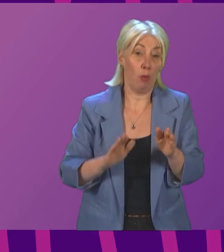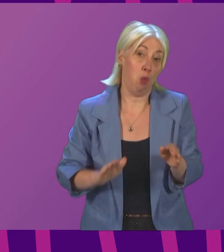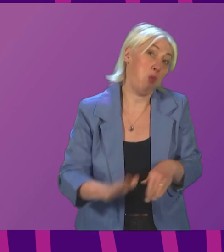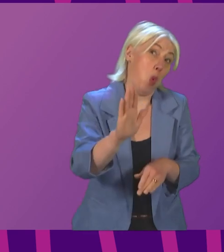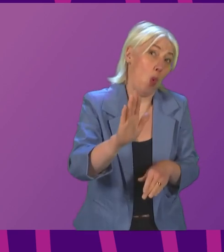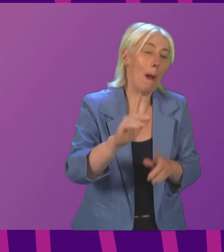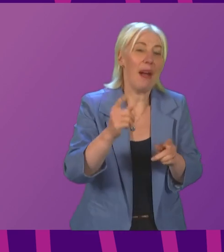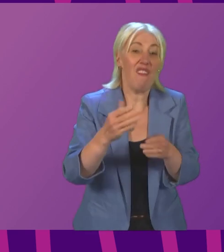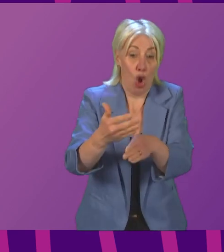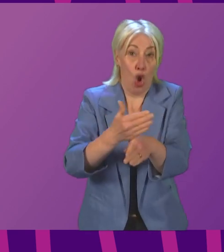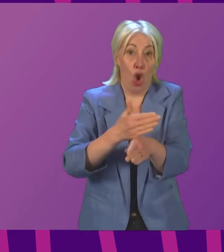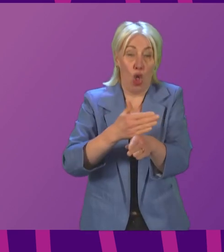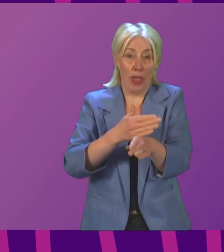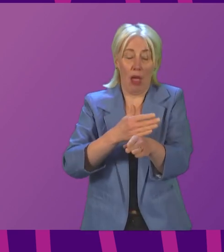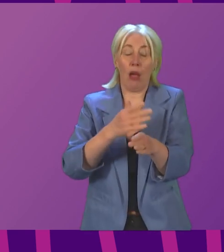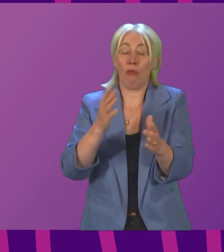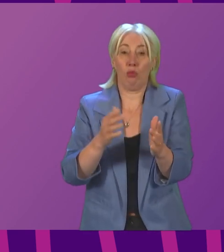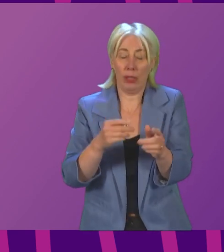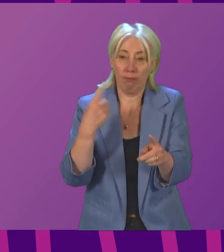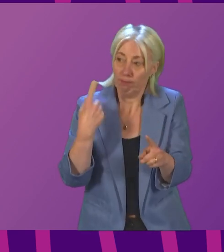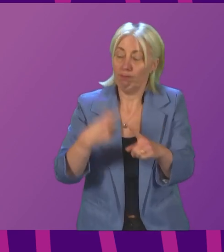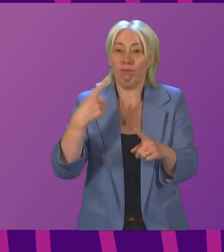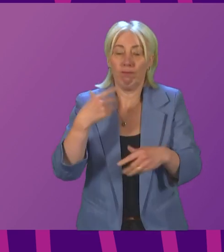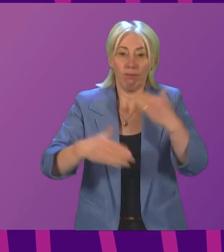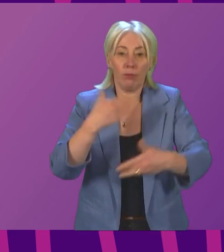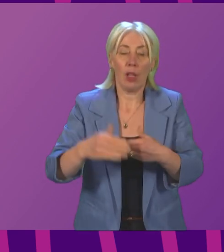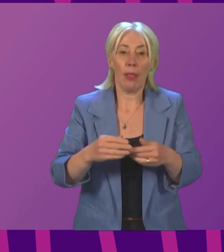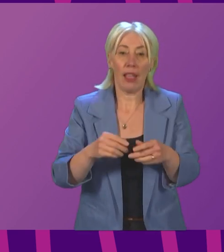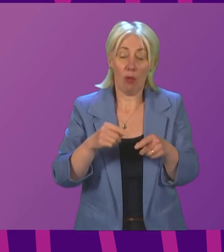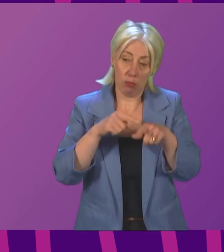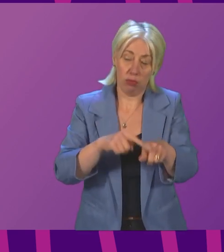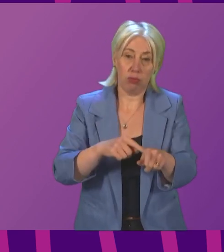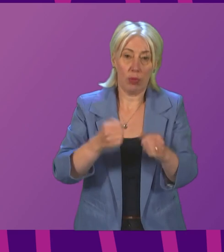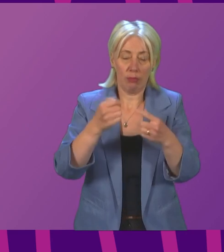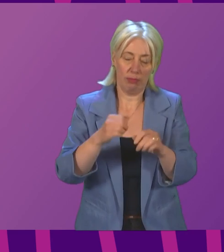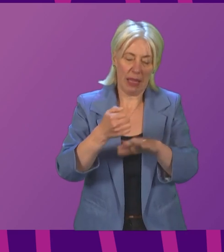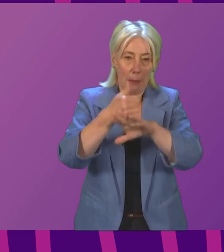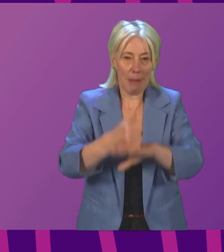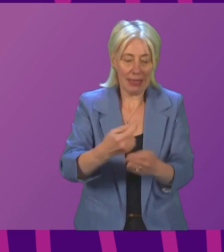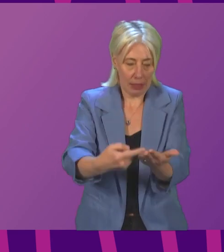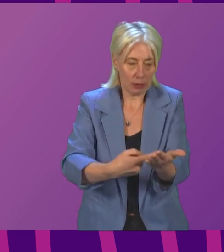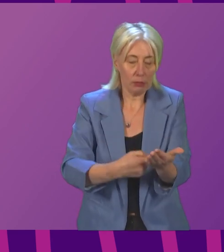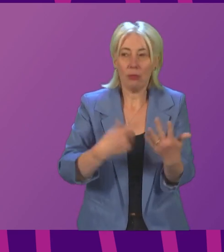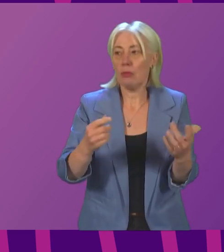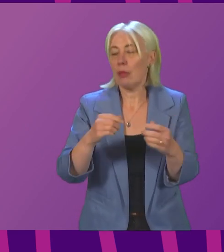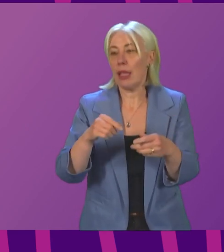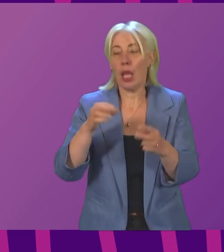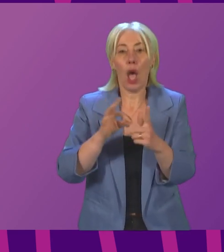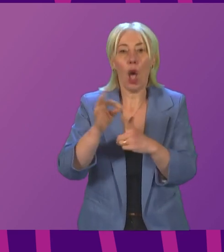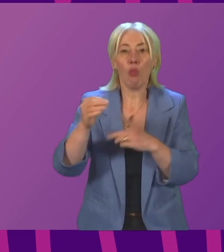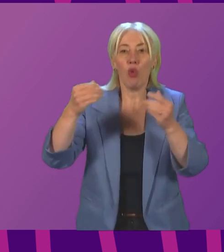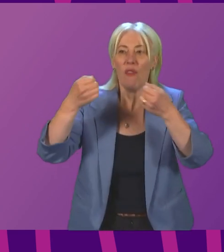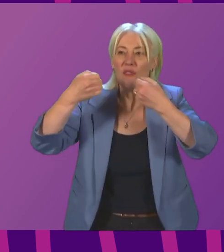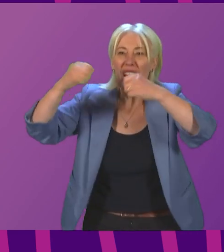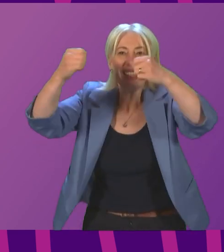we act around increasing compliance, for example, with the basic mitigations in place, doing things like improving ventilation, the more